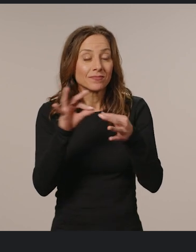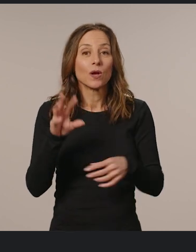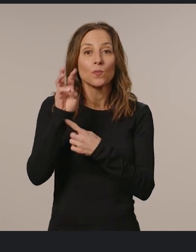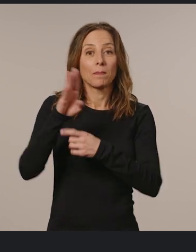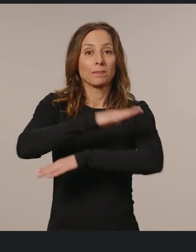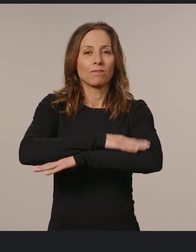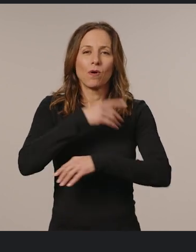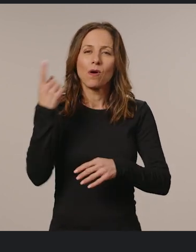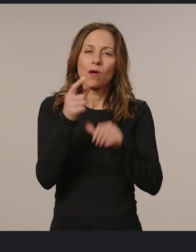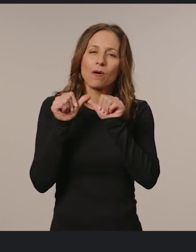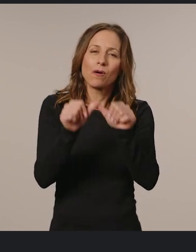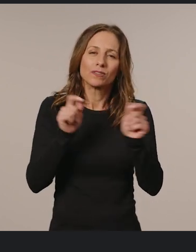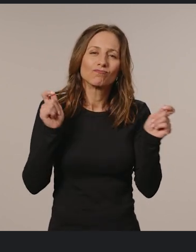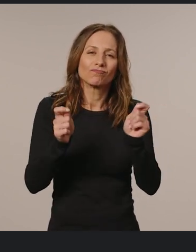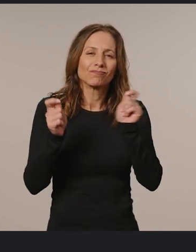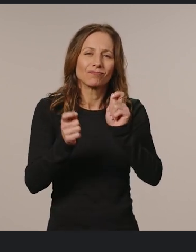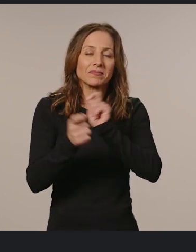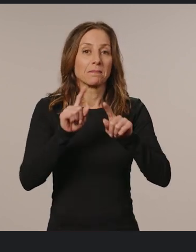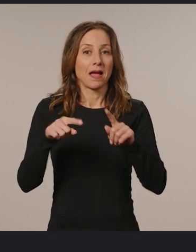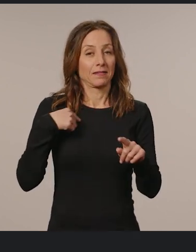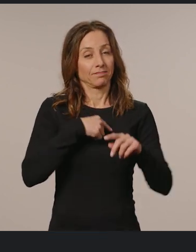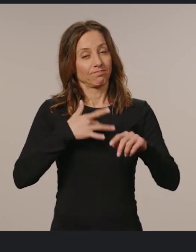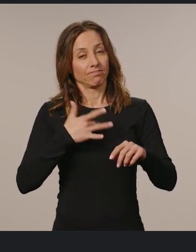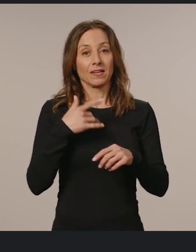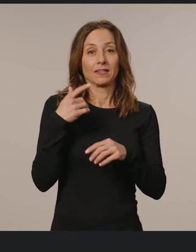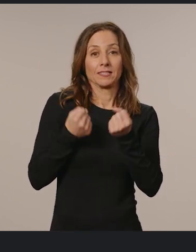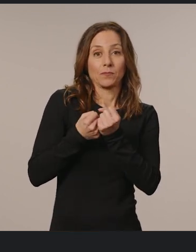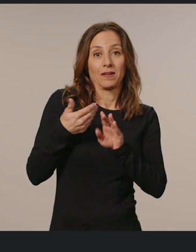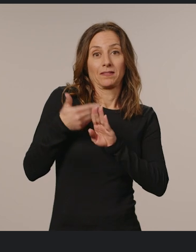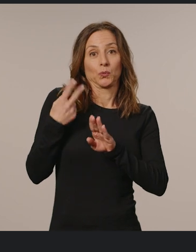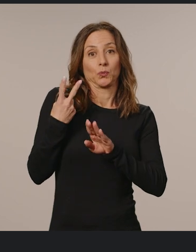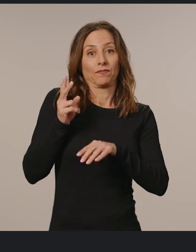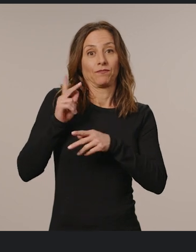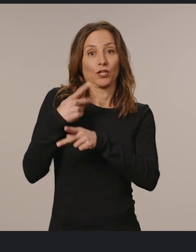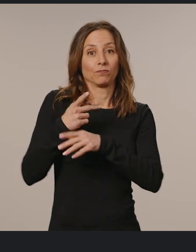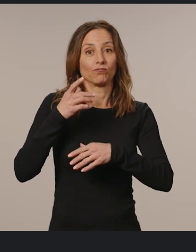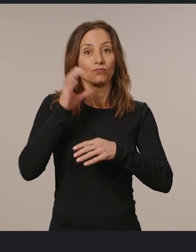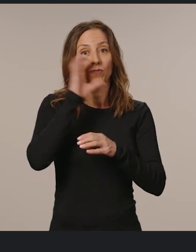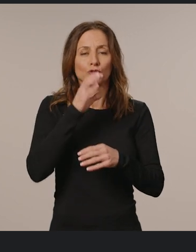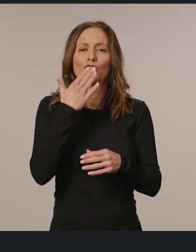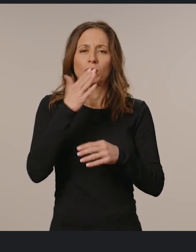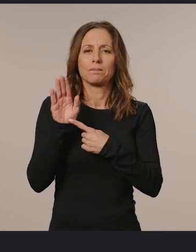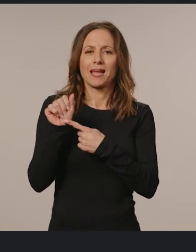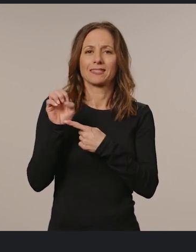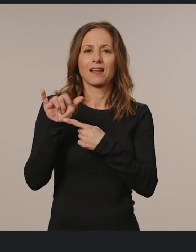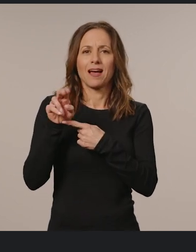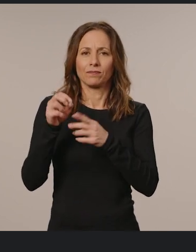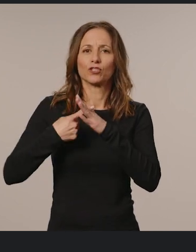the web platform is always evolving. But we feel like supporting two latest versions of the browser is a good baseline to start when you need